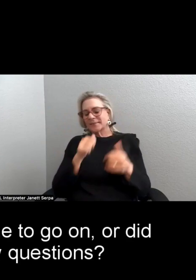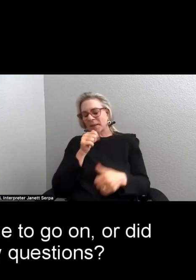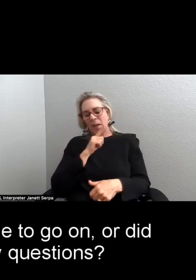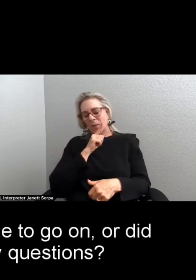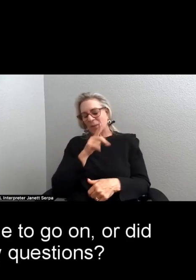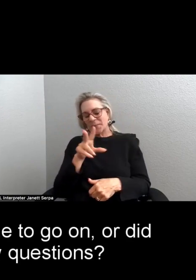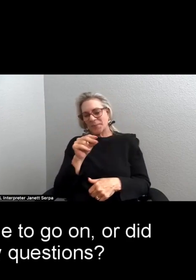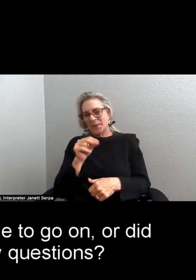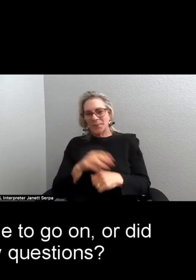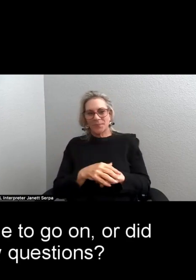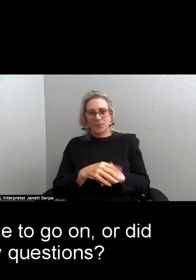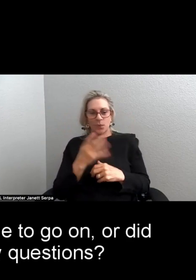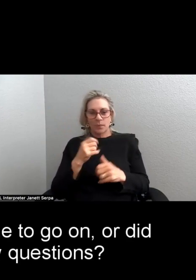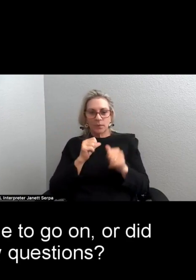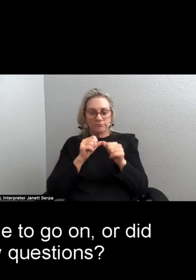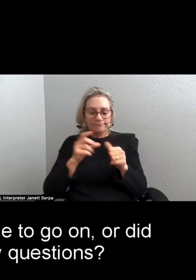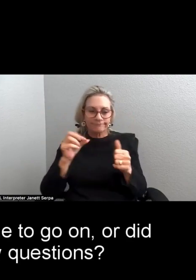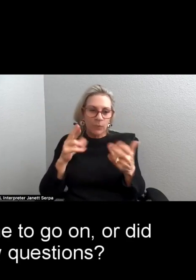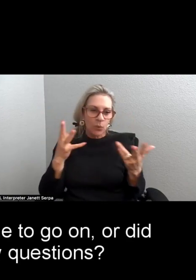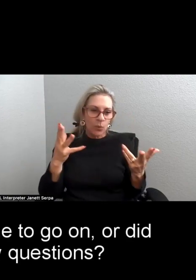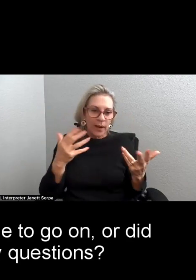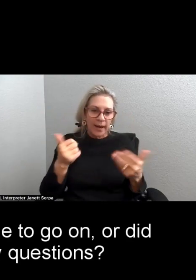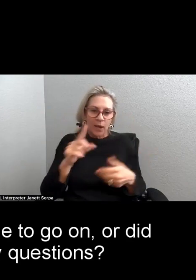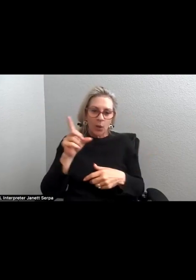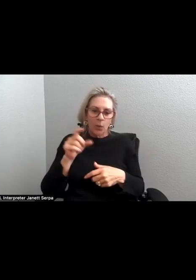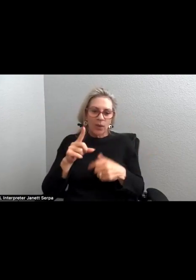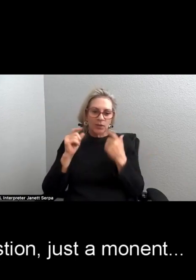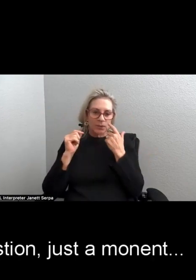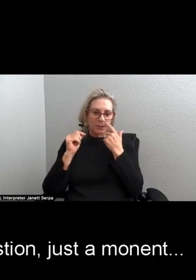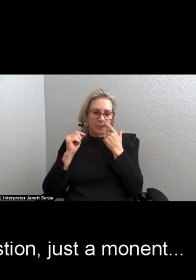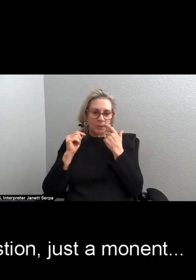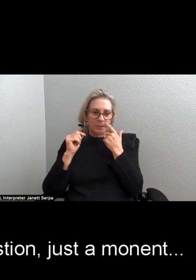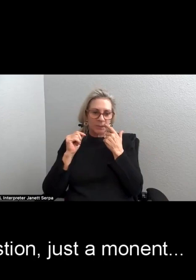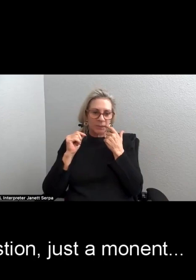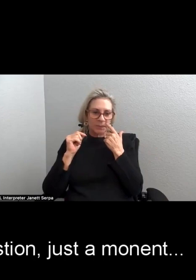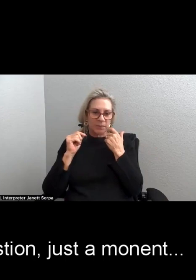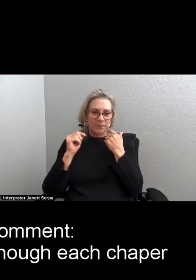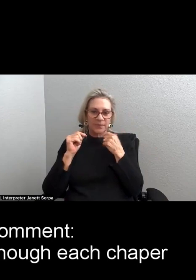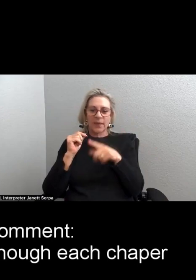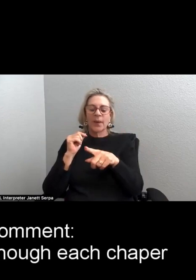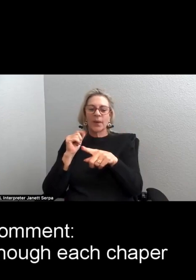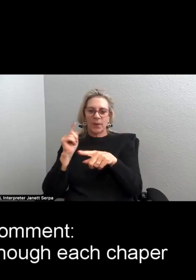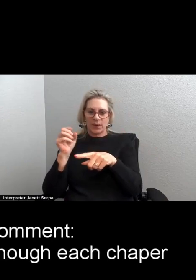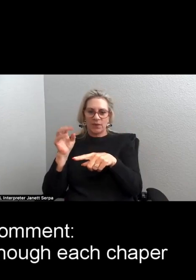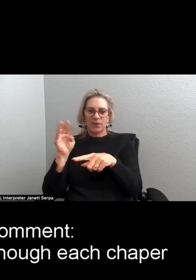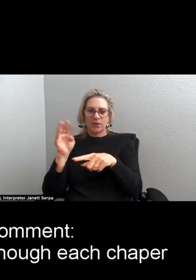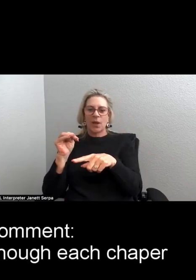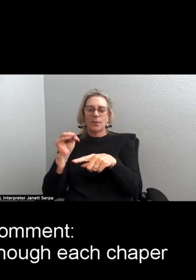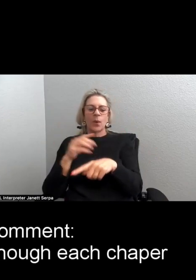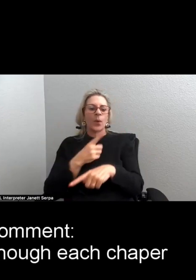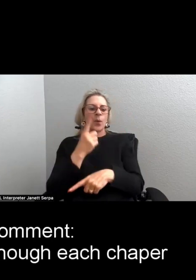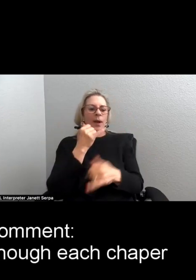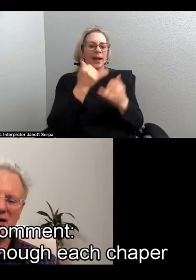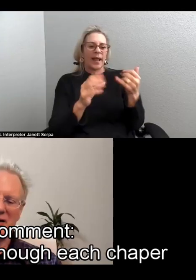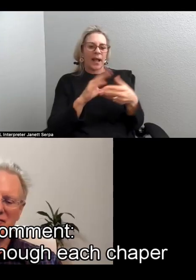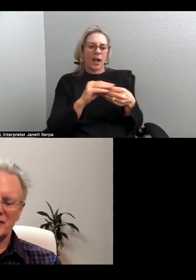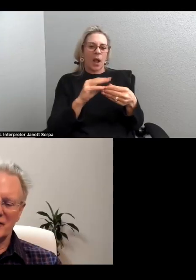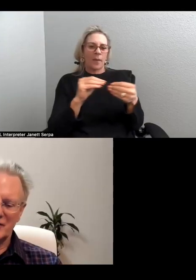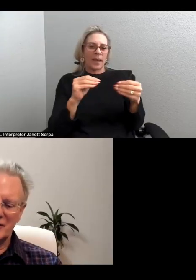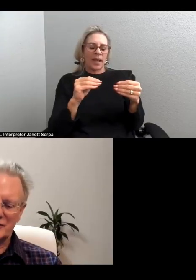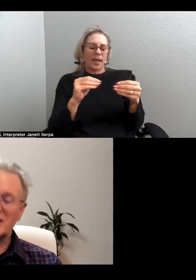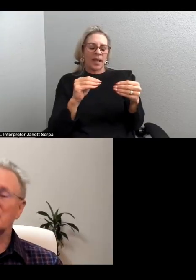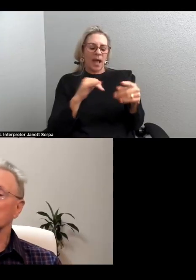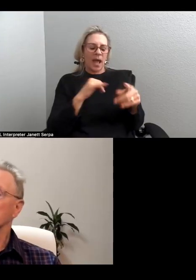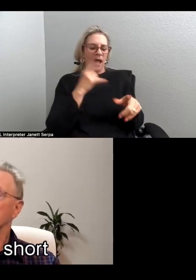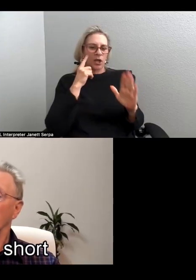So did you want me to go on, or do you have any questions? Tom has another question, just a moment. last comment. I notice even